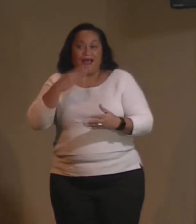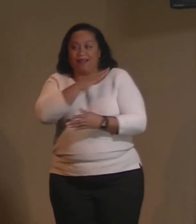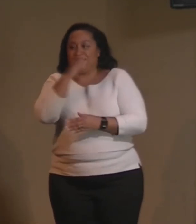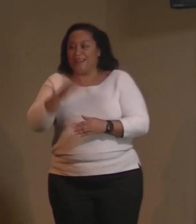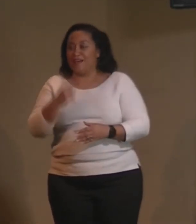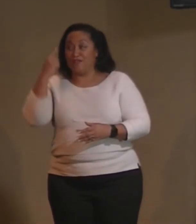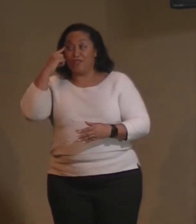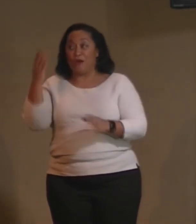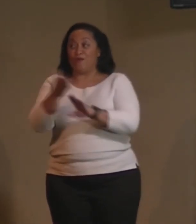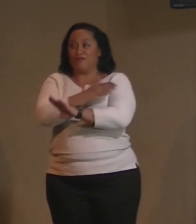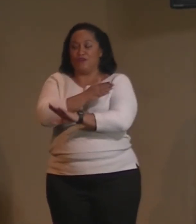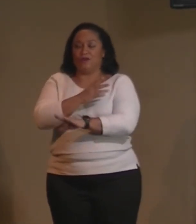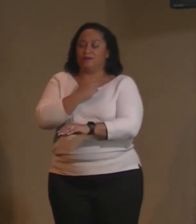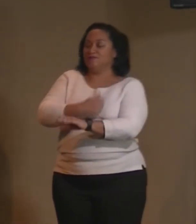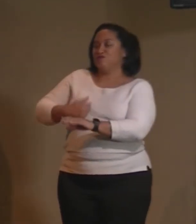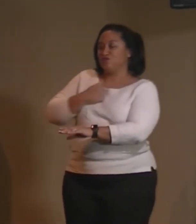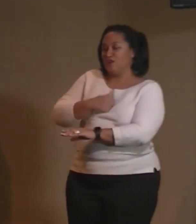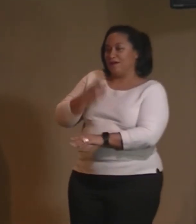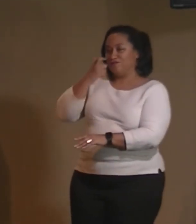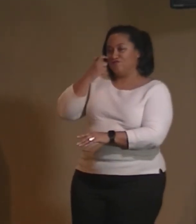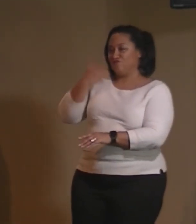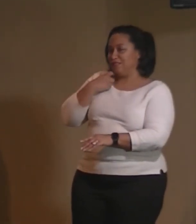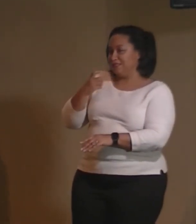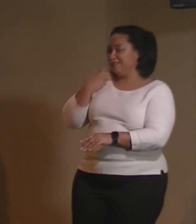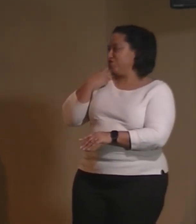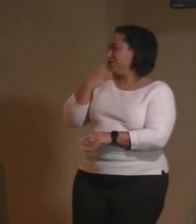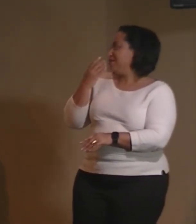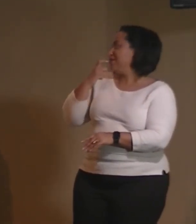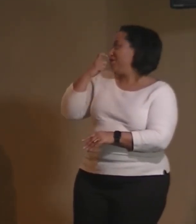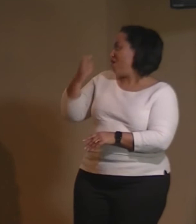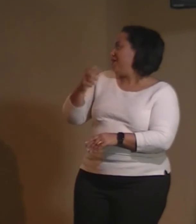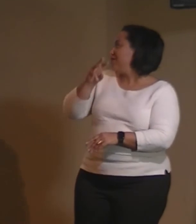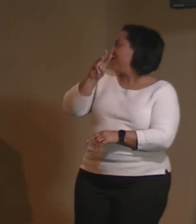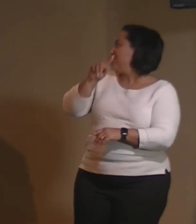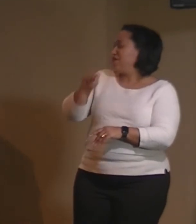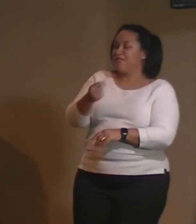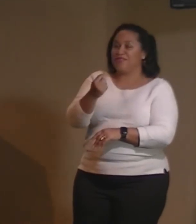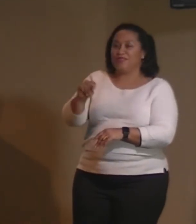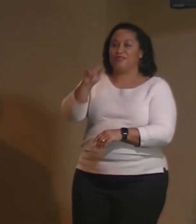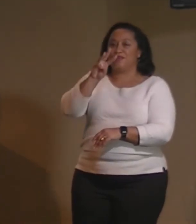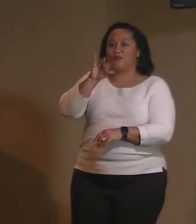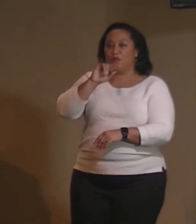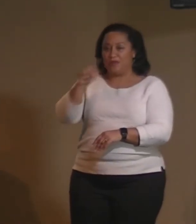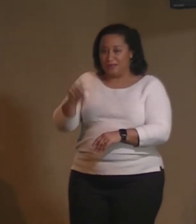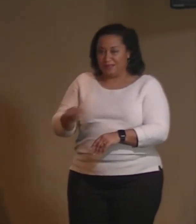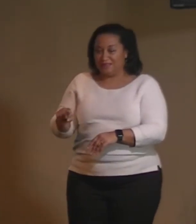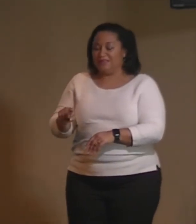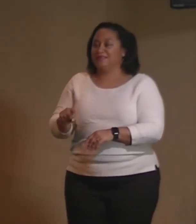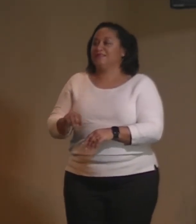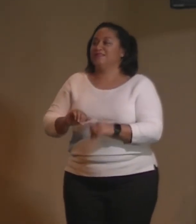sorry I just watched the whiz and I'm sorry how can I think that I am not